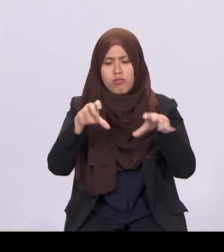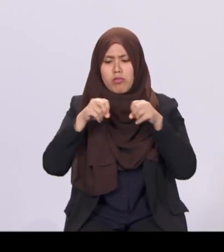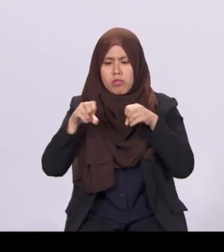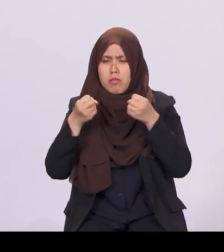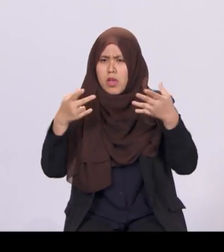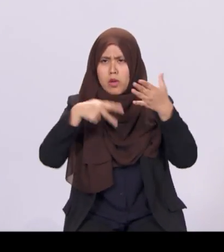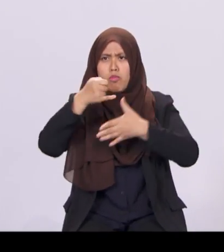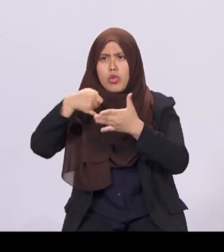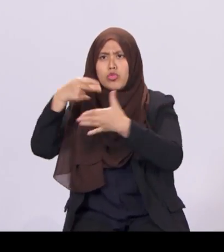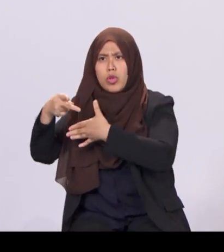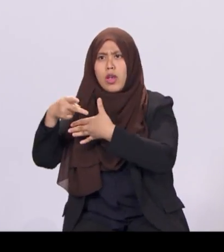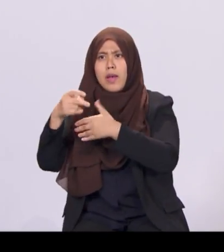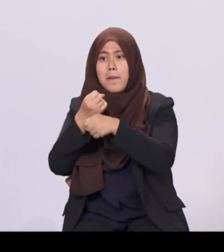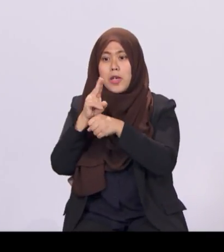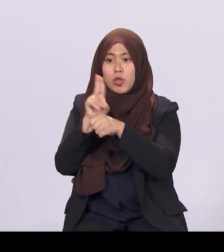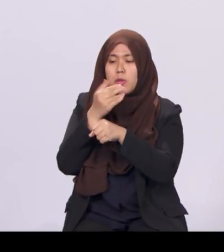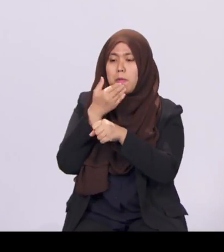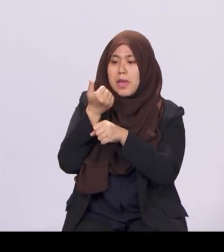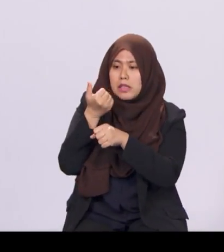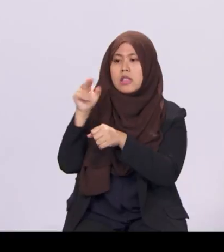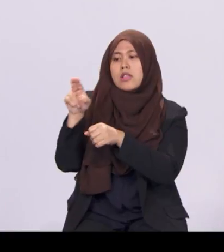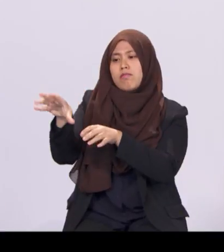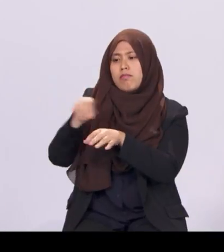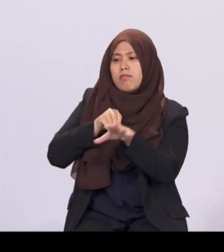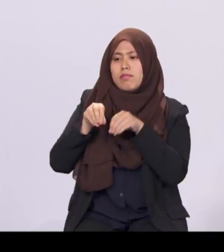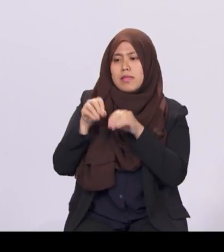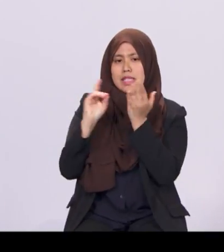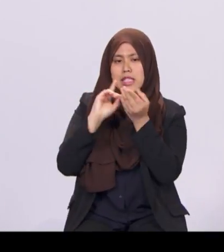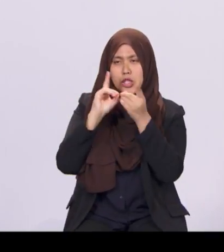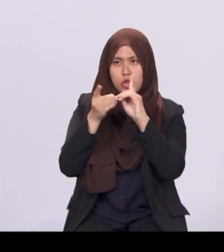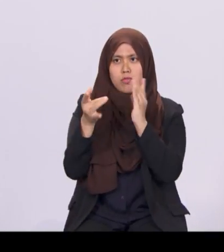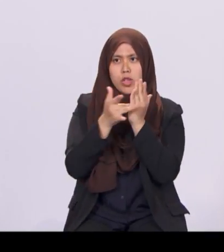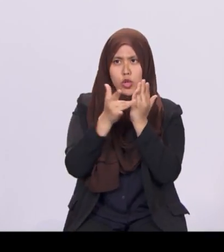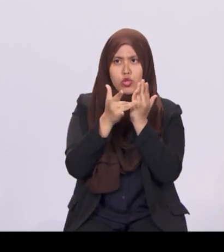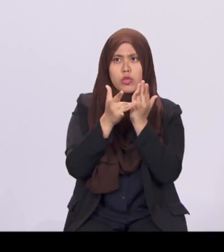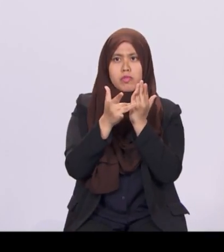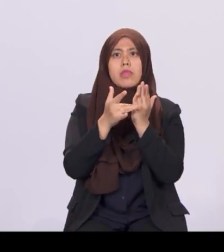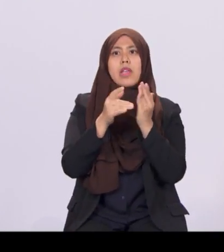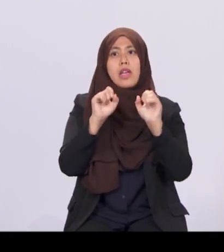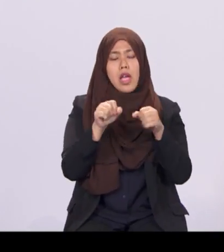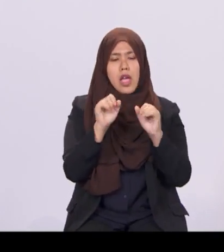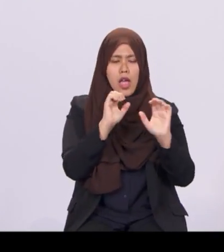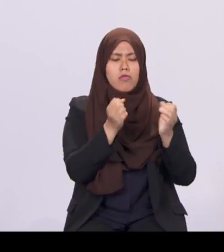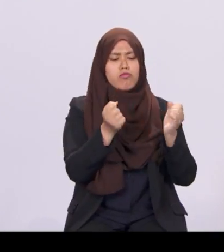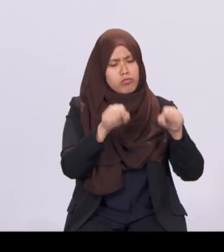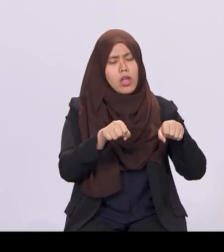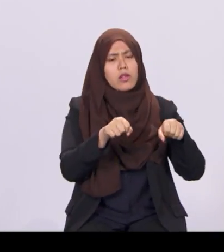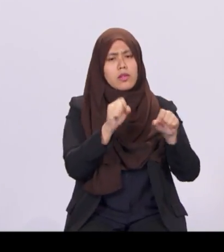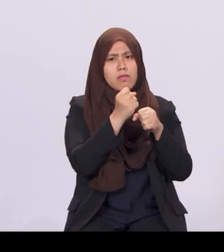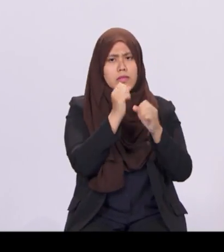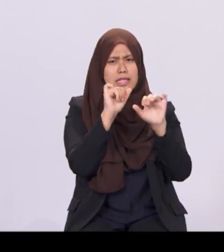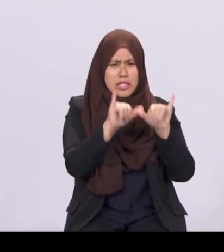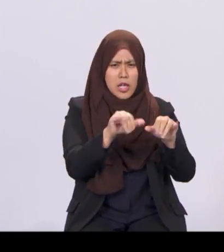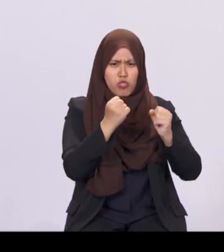processes. This has enabled them to stay competitive and take advantage of the global economic recovery.